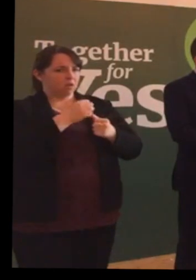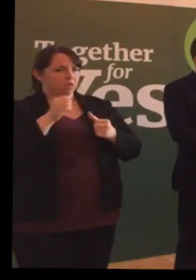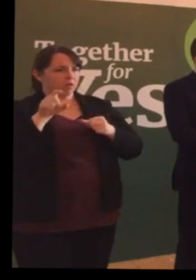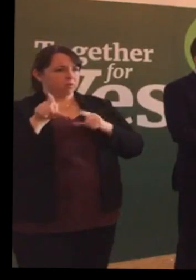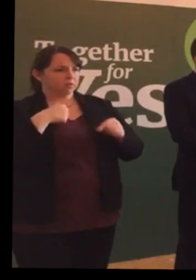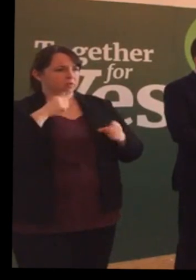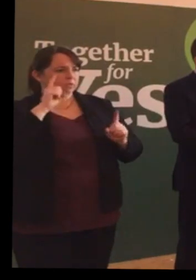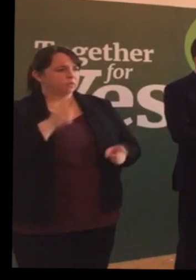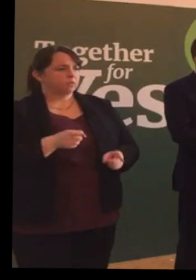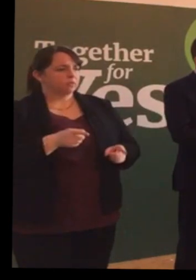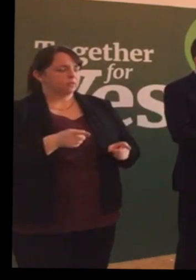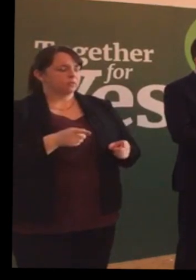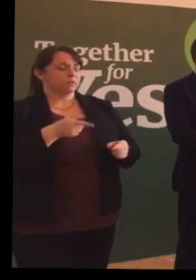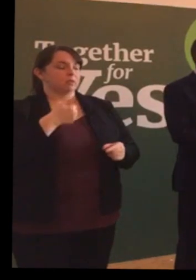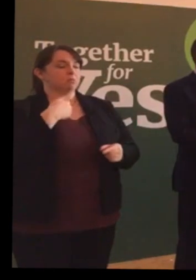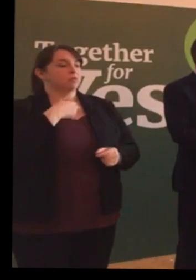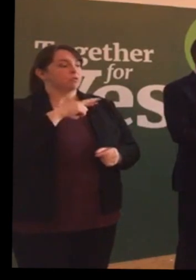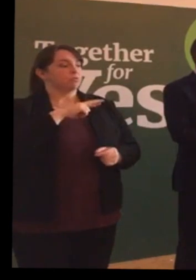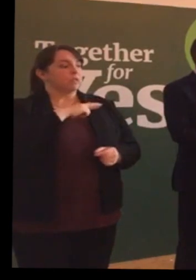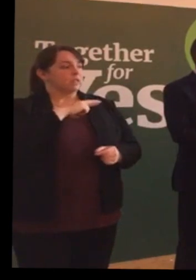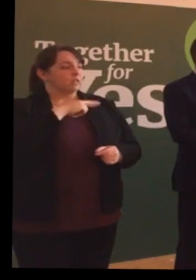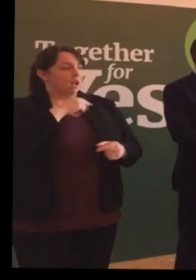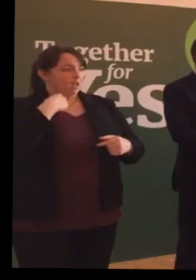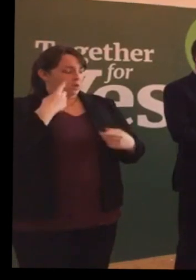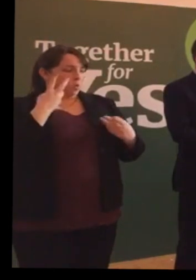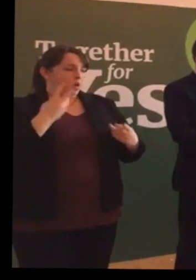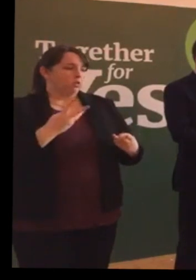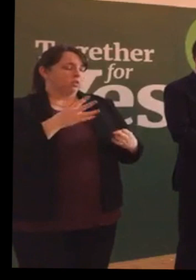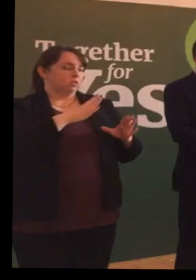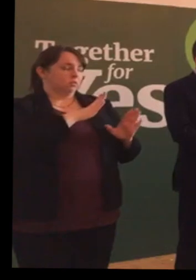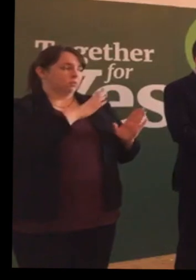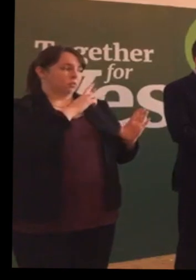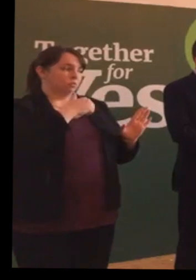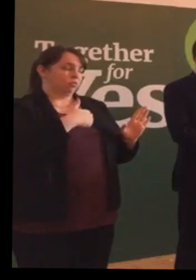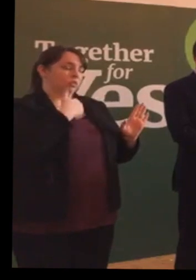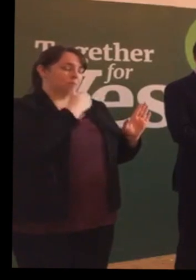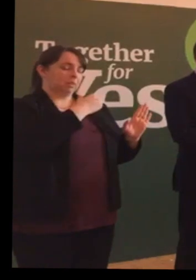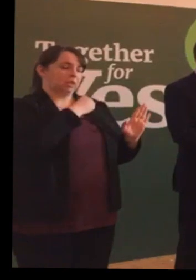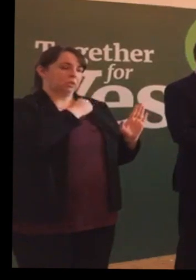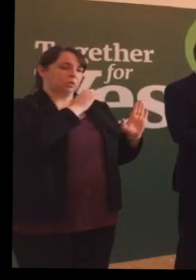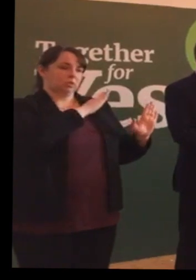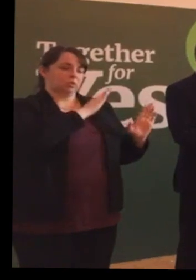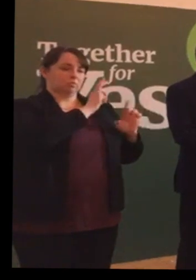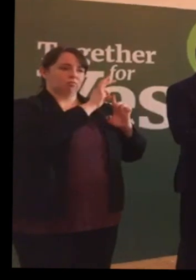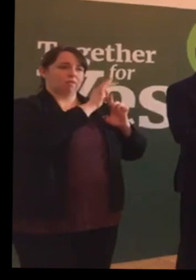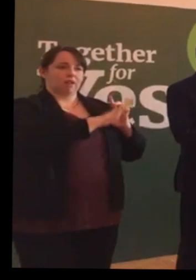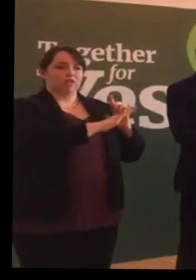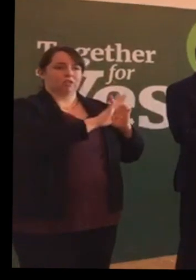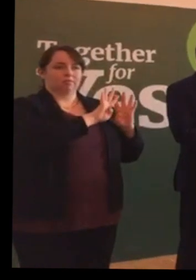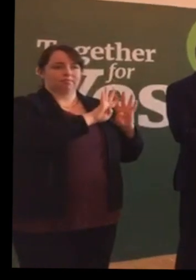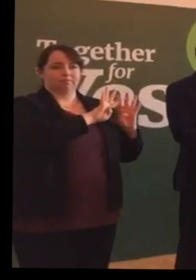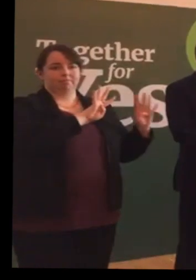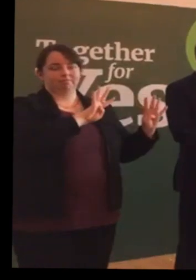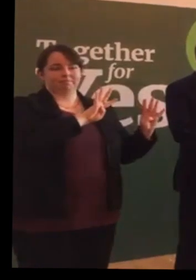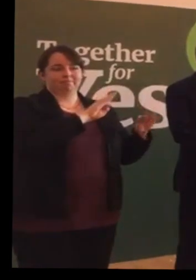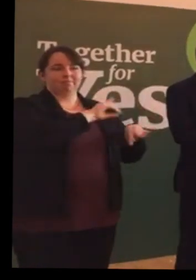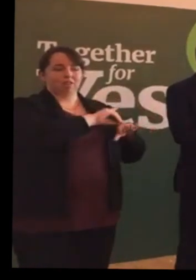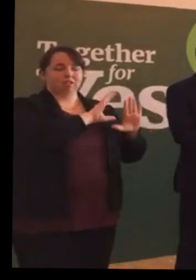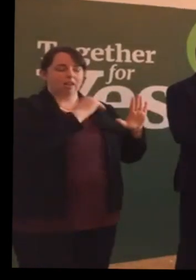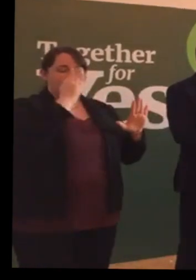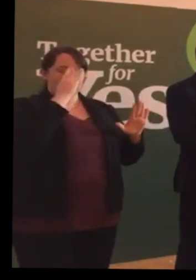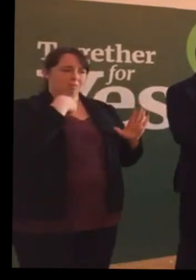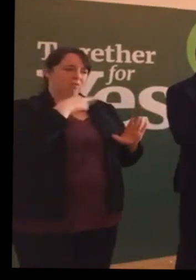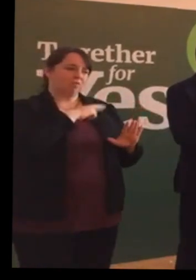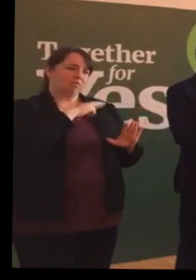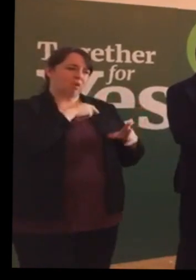We really wanted, with all due respects to the professionalism of the obstetricians, we really